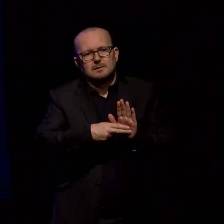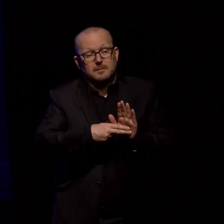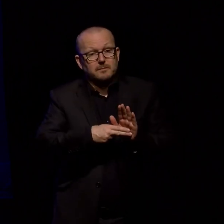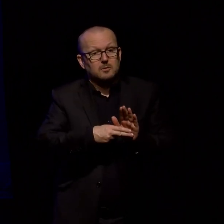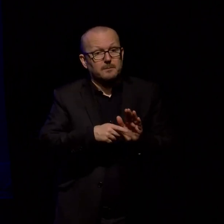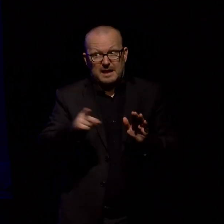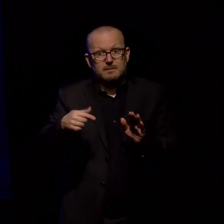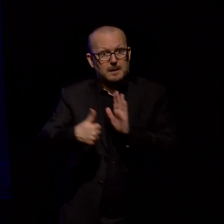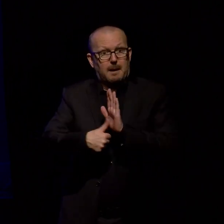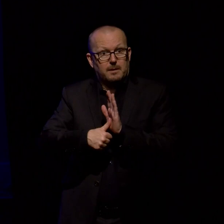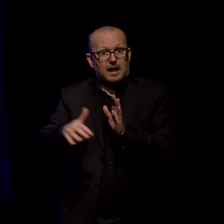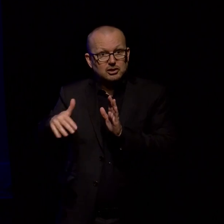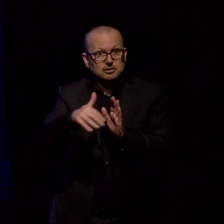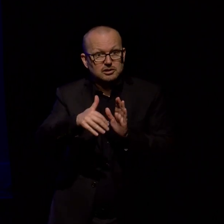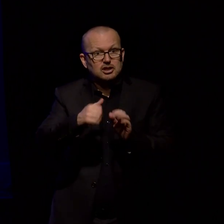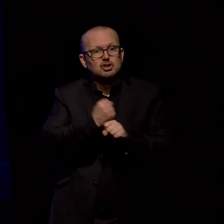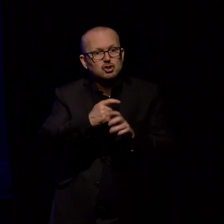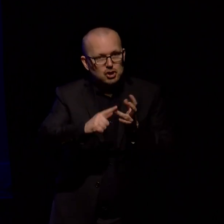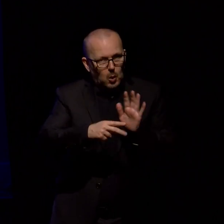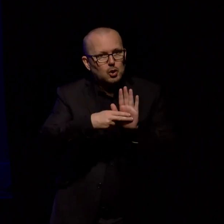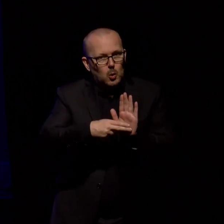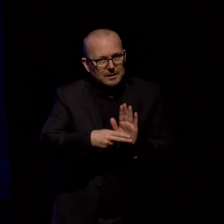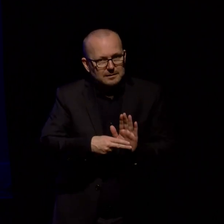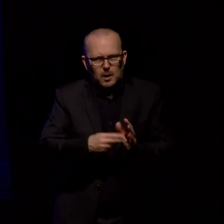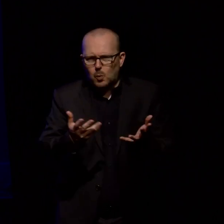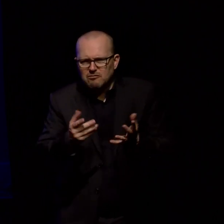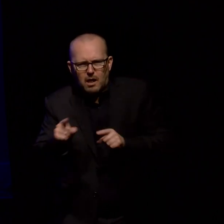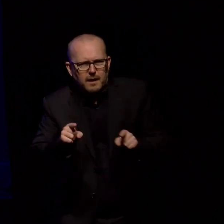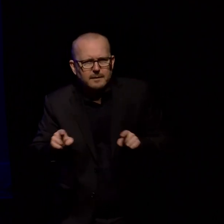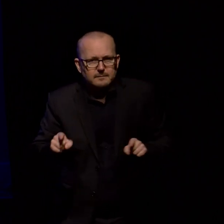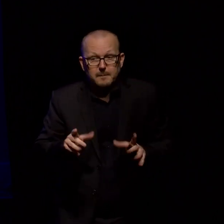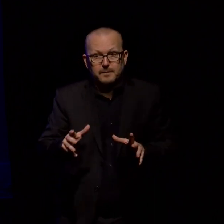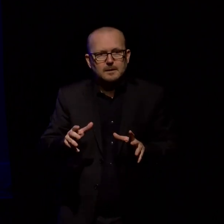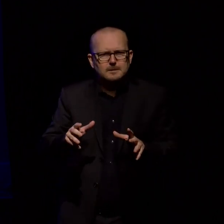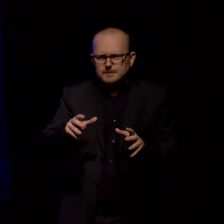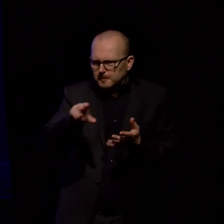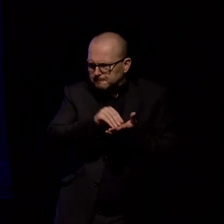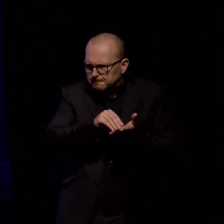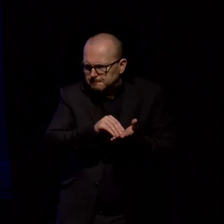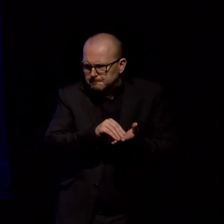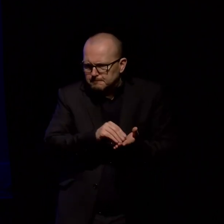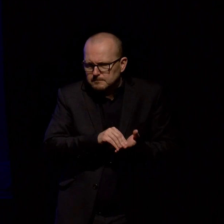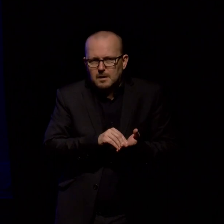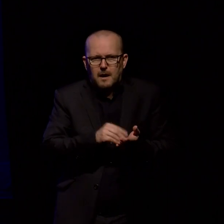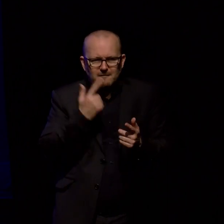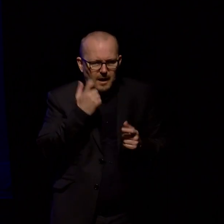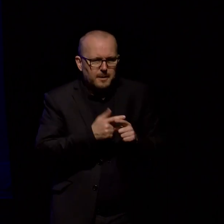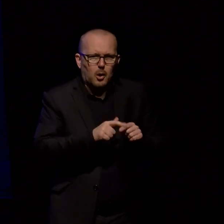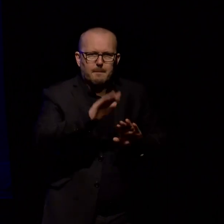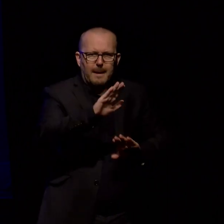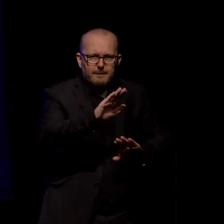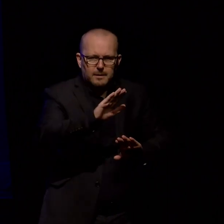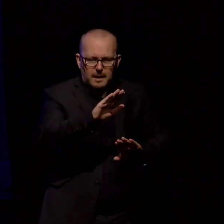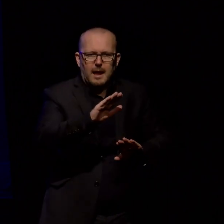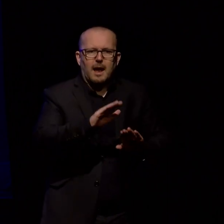in the Te Papa collection and I located them all on a map and I found the most common tags so